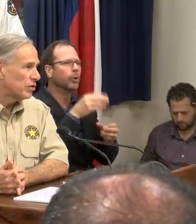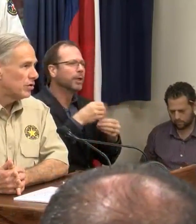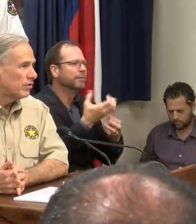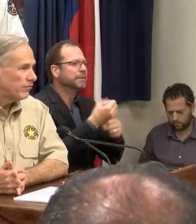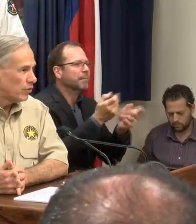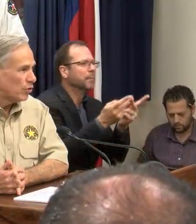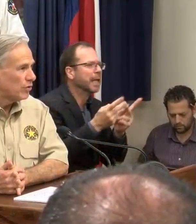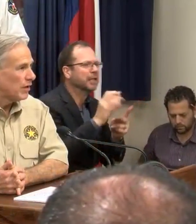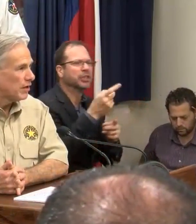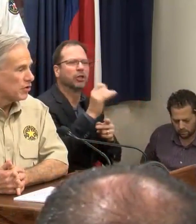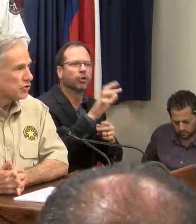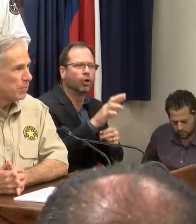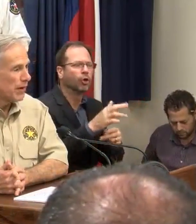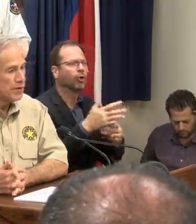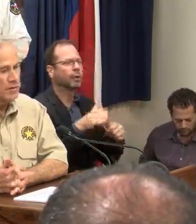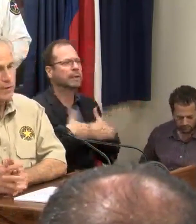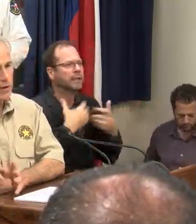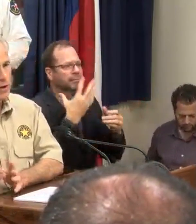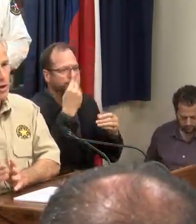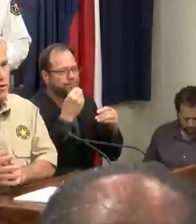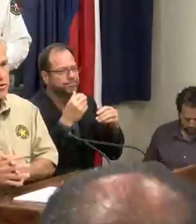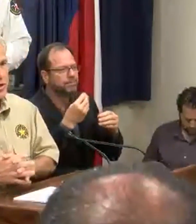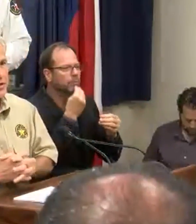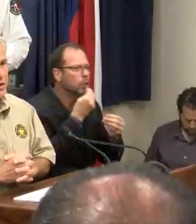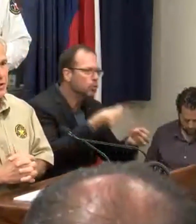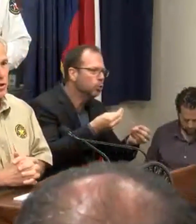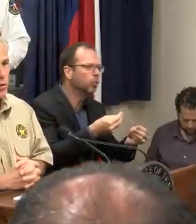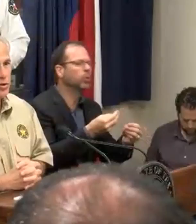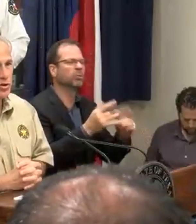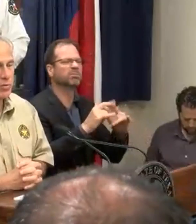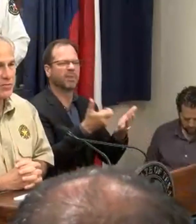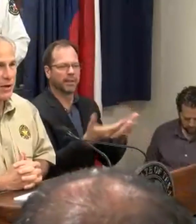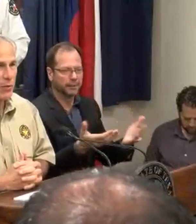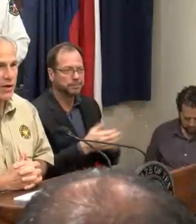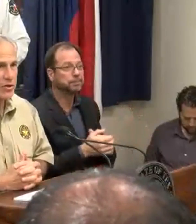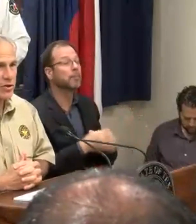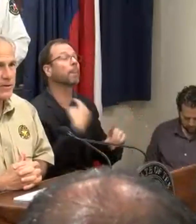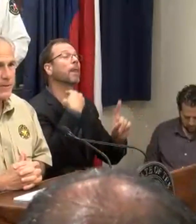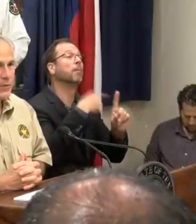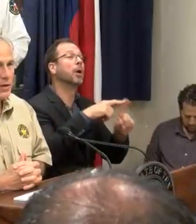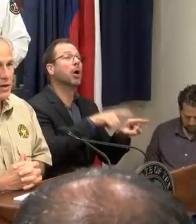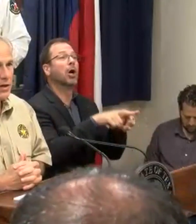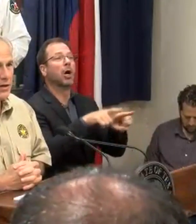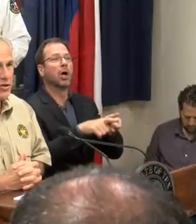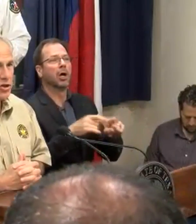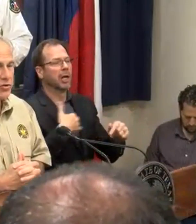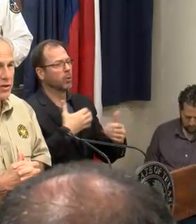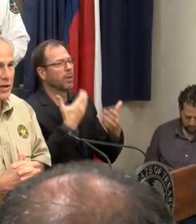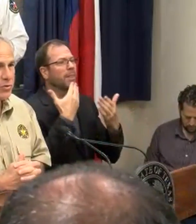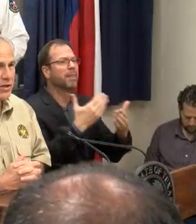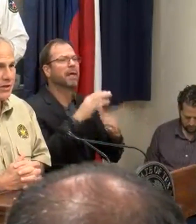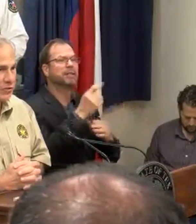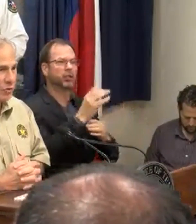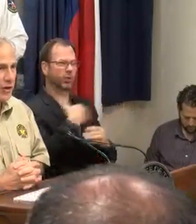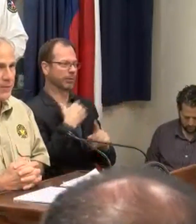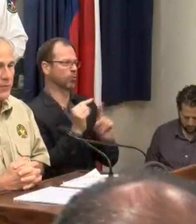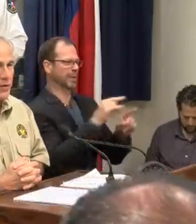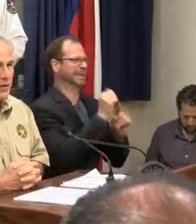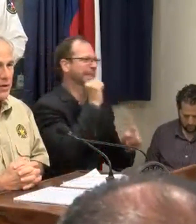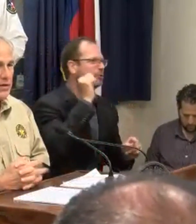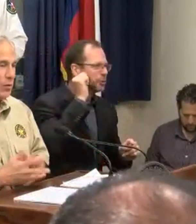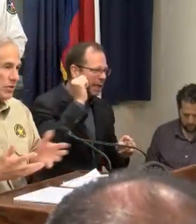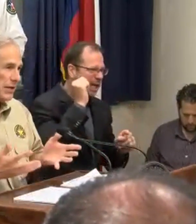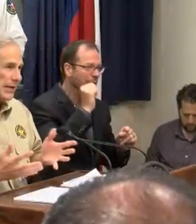shelter, food, and other supplies. Along those lines, I do want to express my gratitude. At the shelter that I was at yesterday,